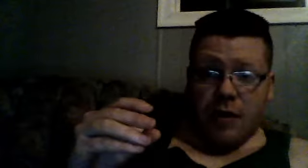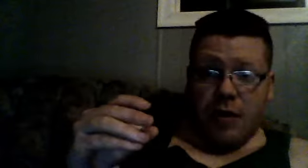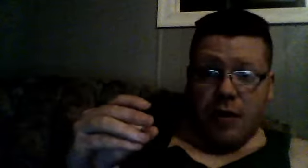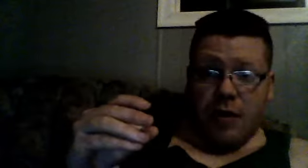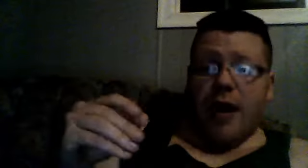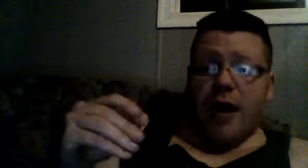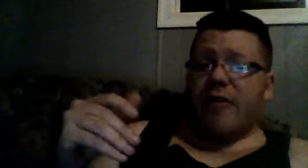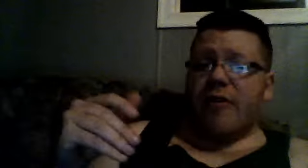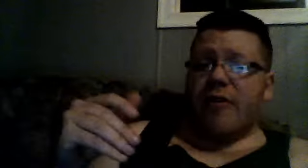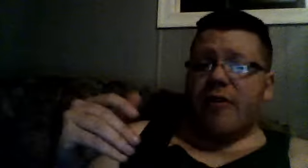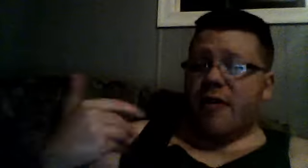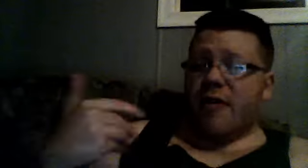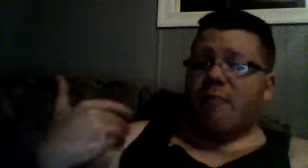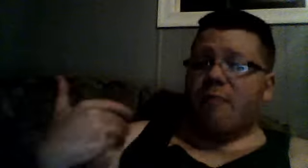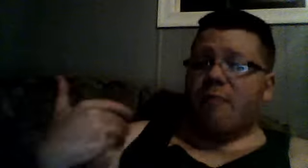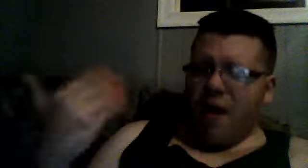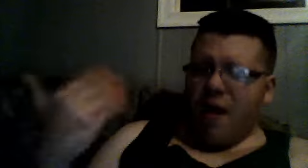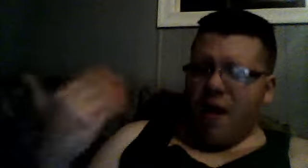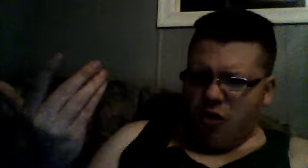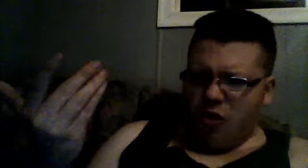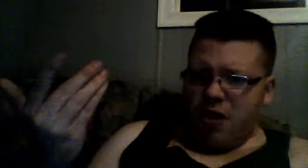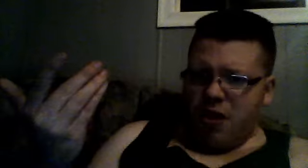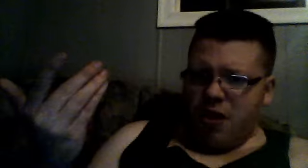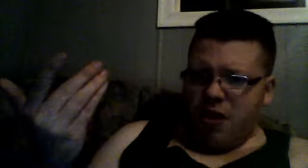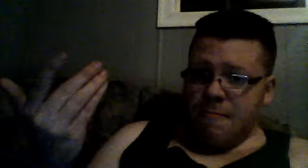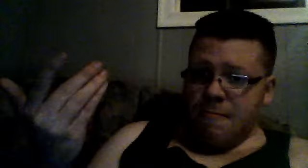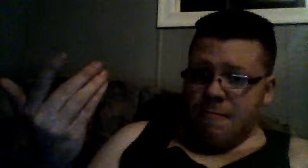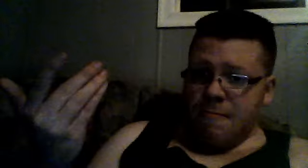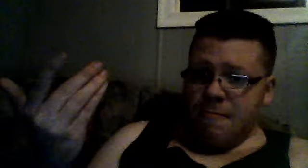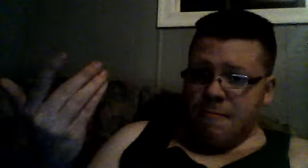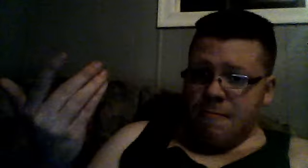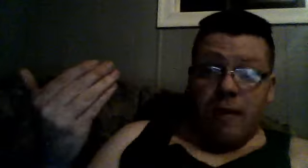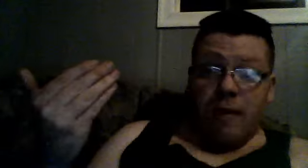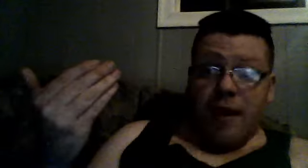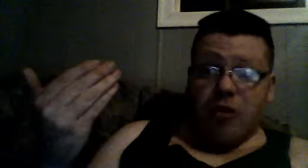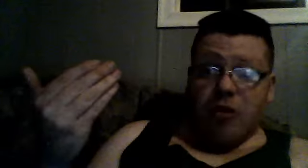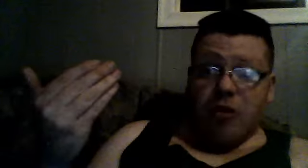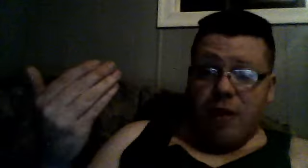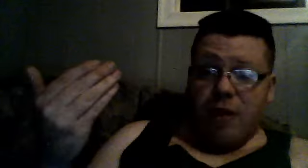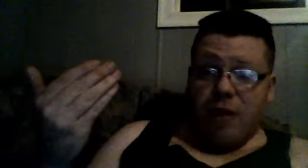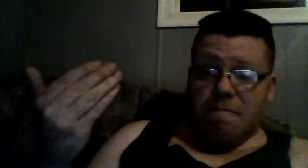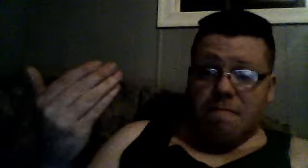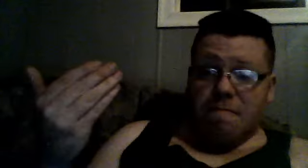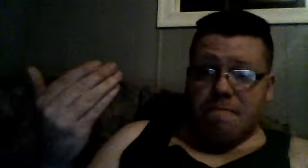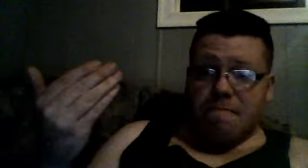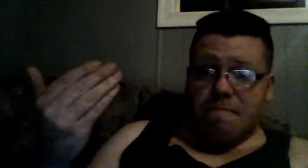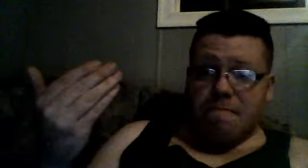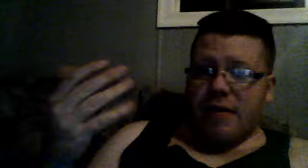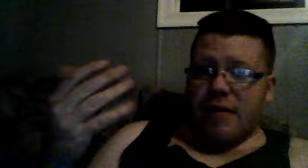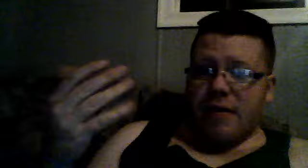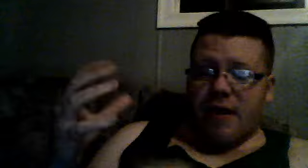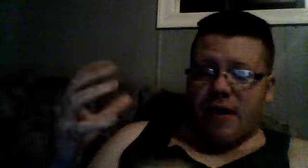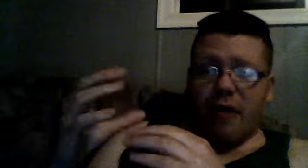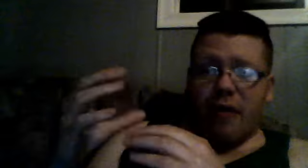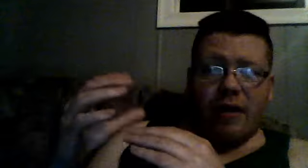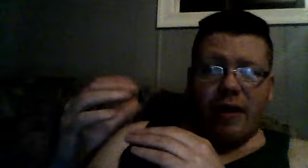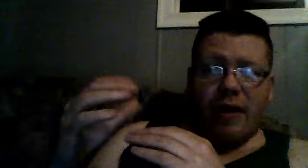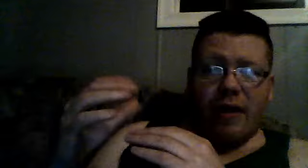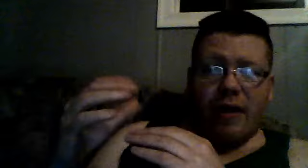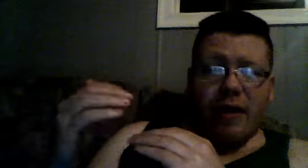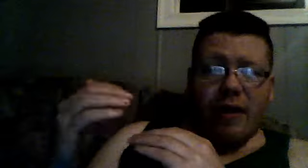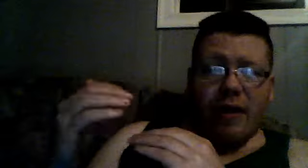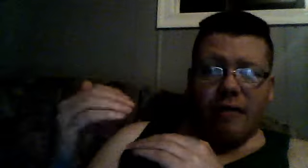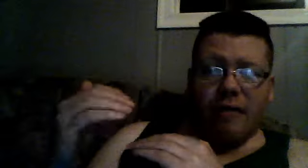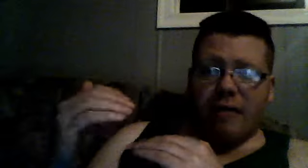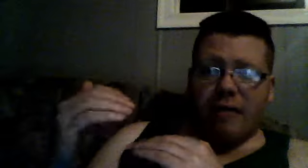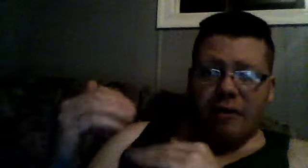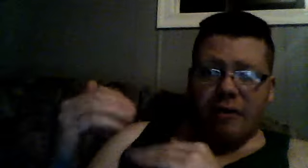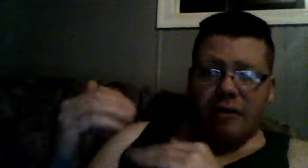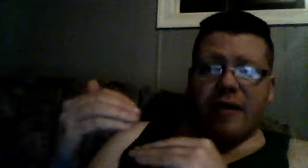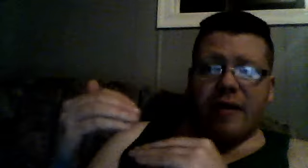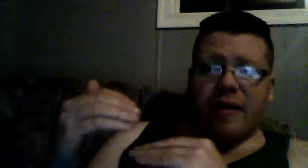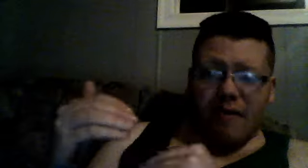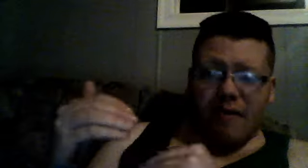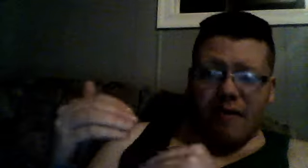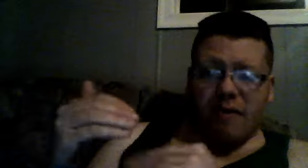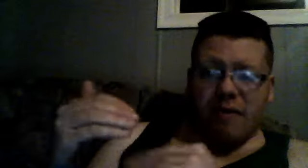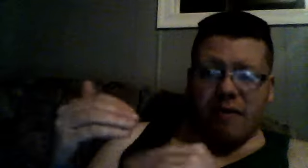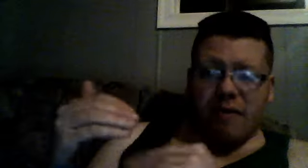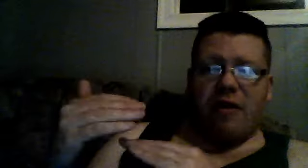Kate Jones' backstory, he actually met, the, how, he met the turtles in that story, with all